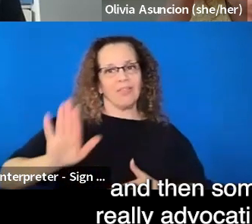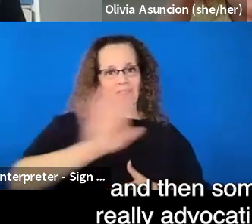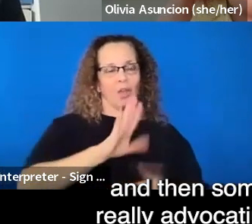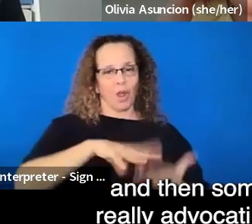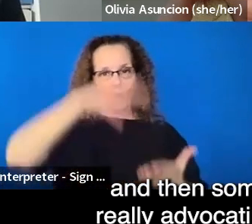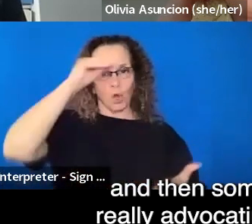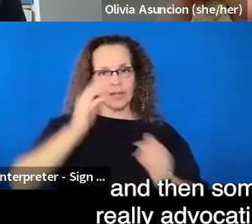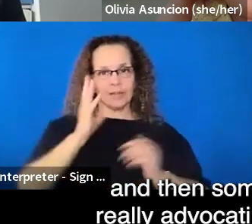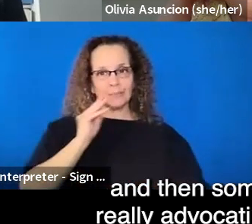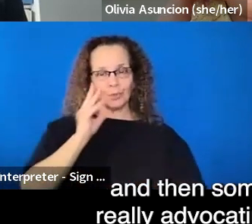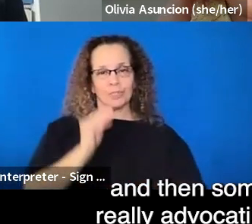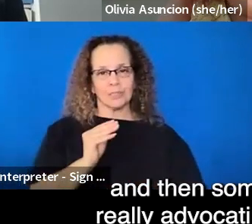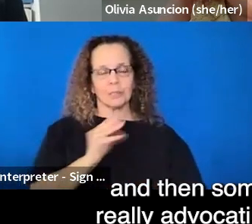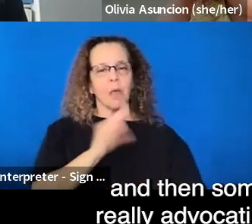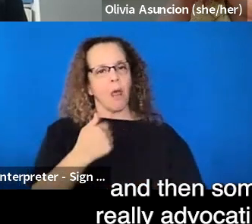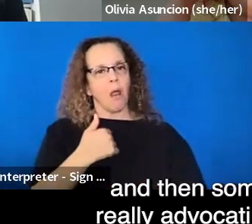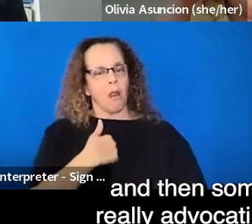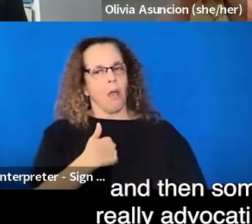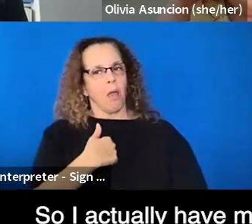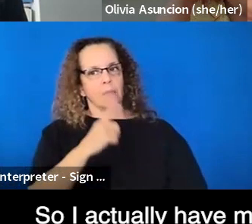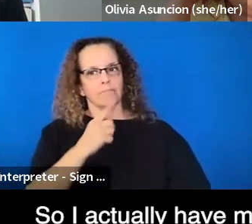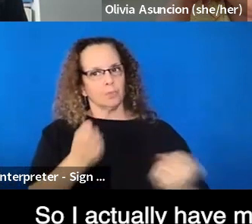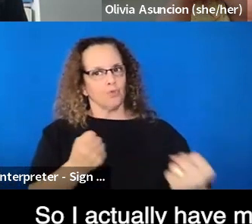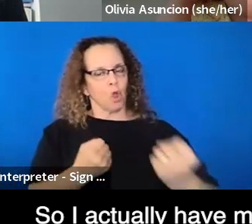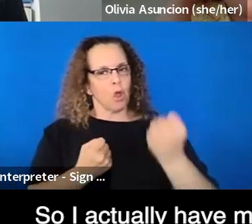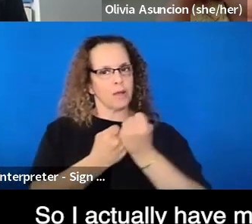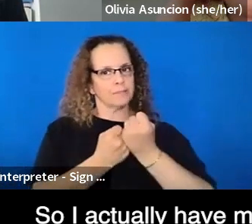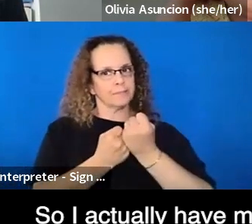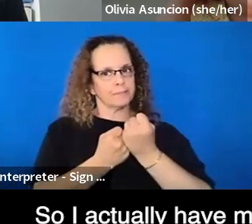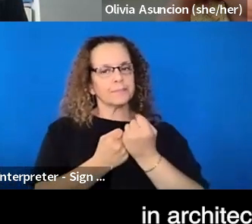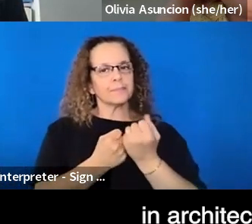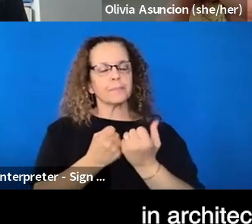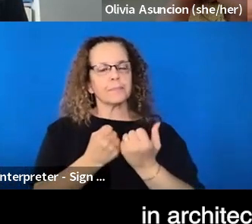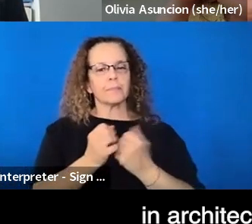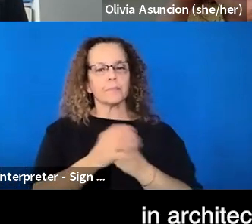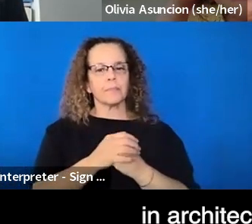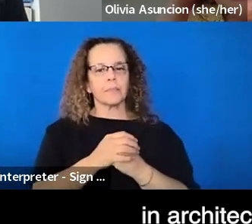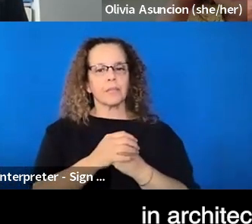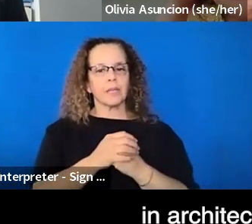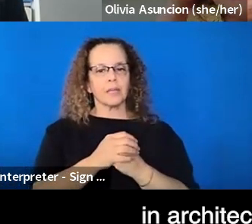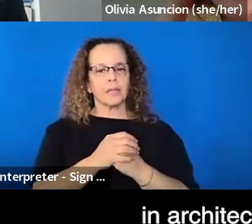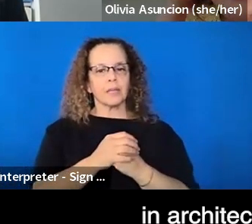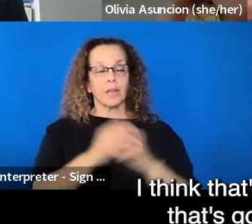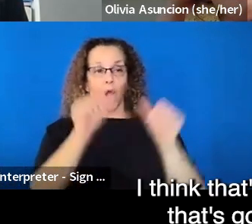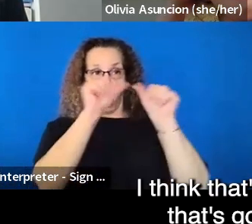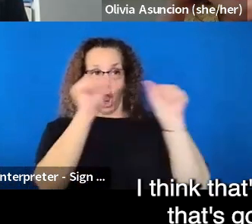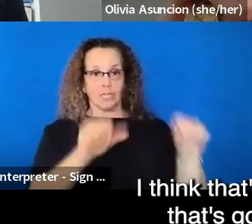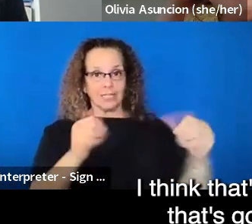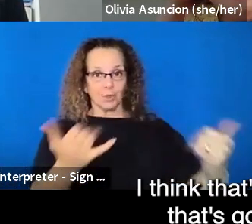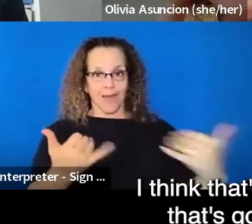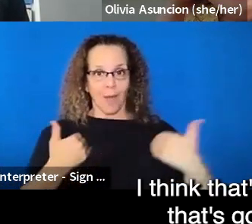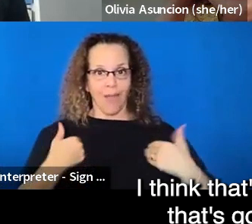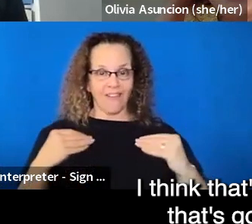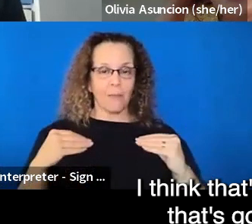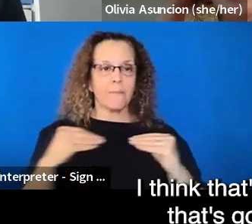and then something that I'm really advocating for right now. so I actually have more disabled students in architecture school. I think that's